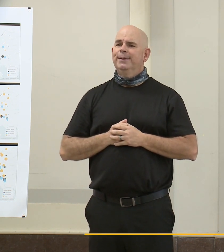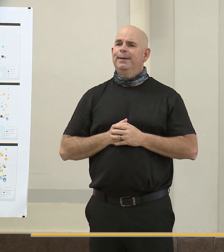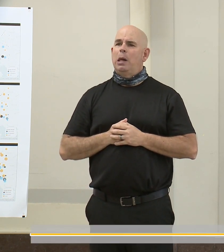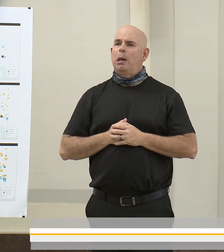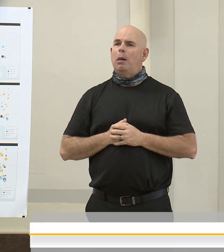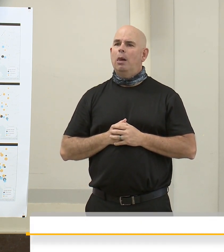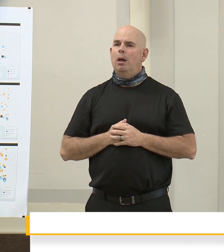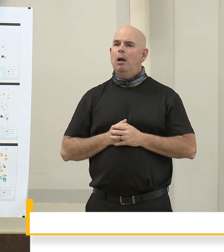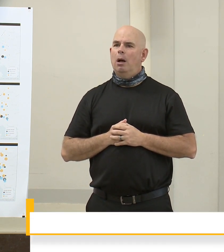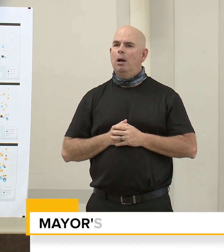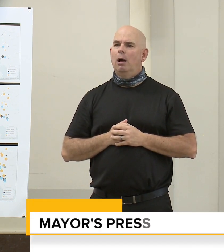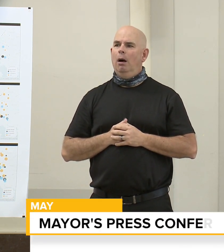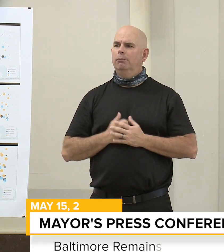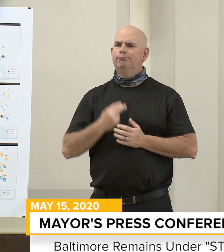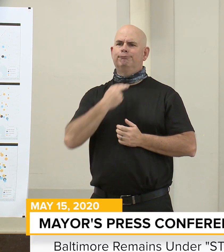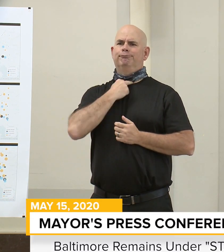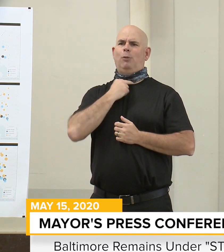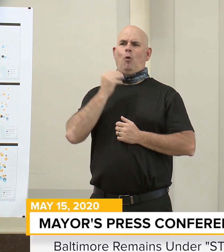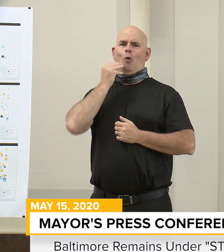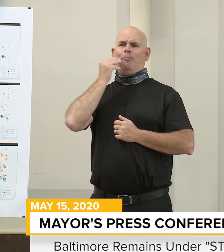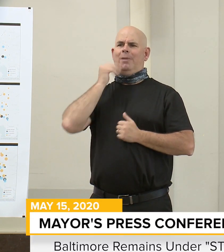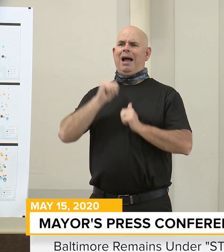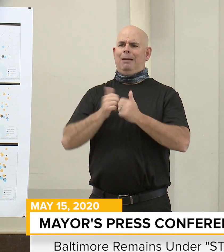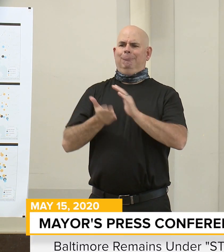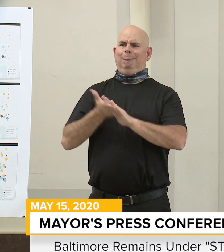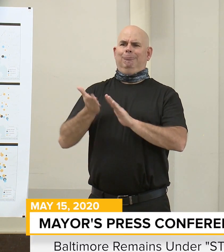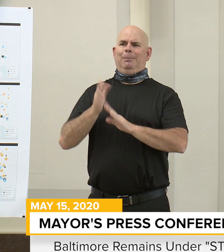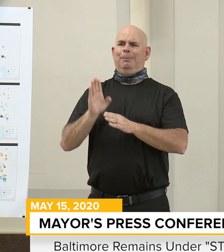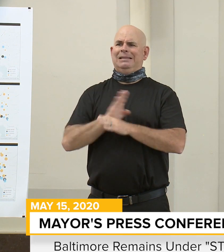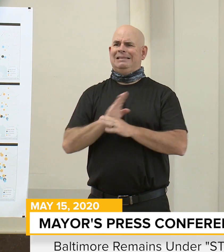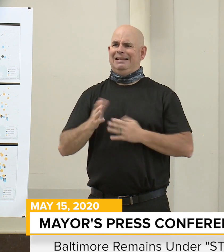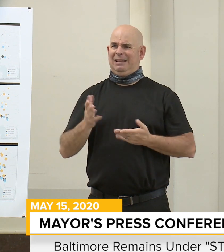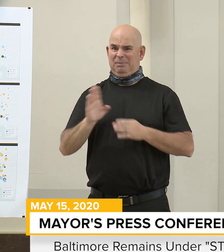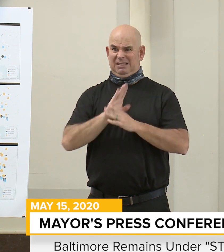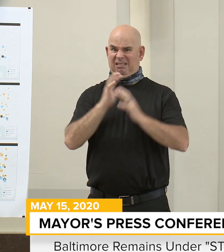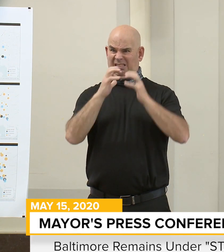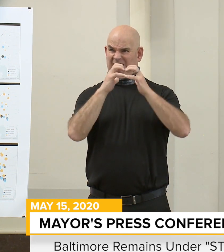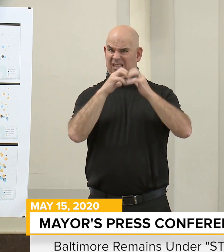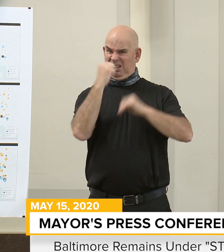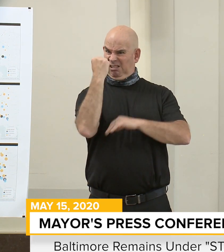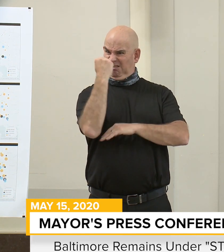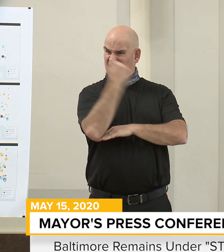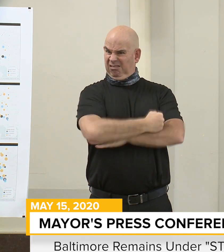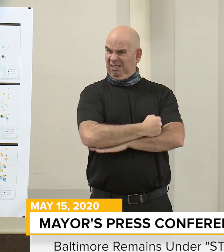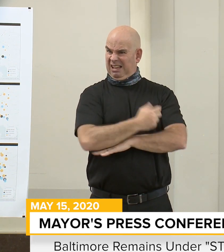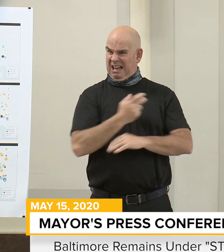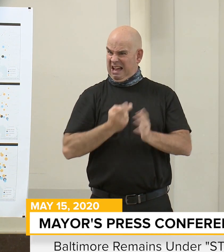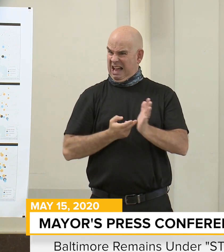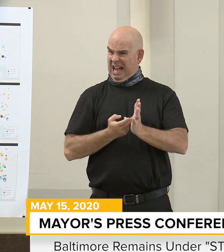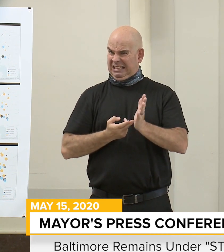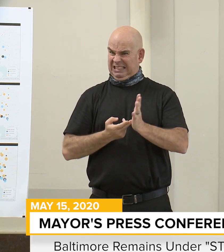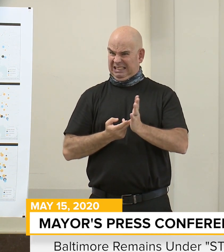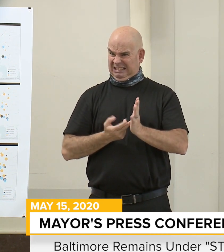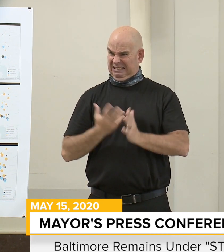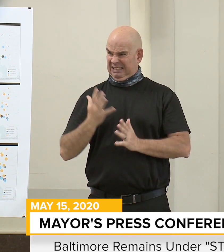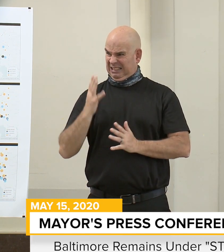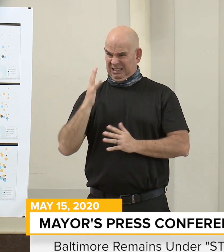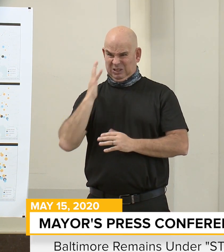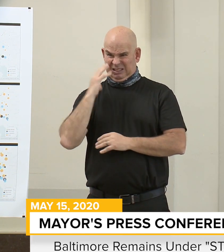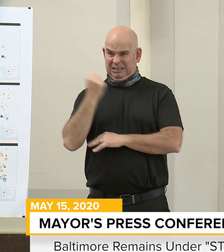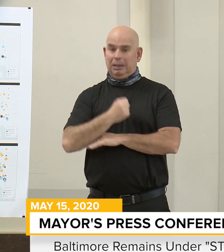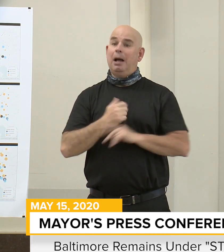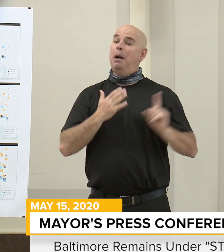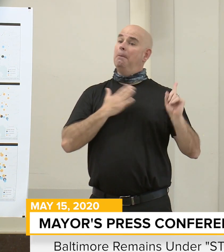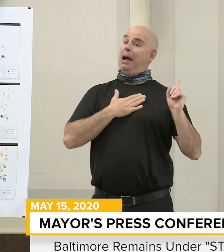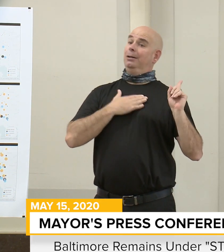Personally, I don't think it's going to be a nail in the coffin. What I'm charged with is protecting the lives and safety of the residents of Baltimore